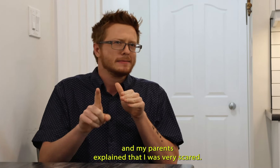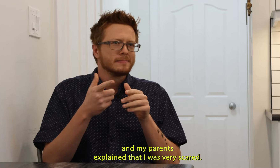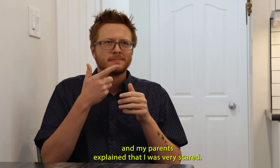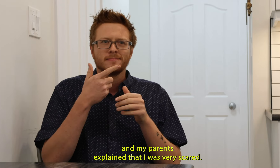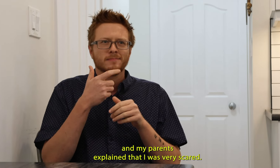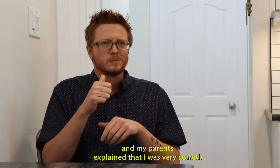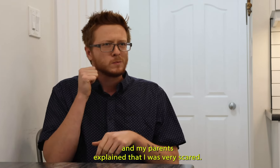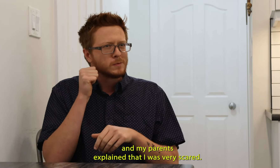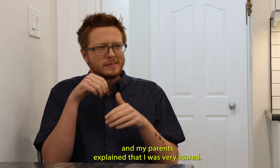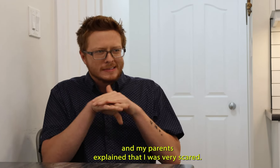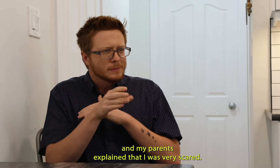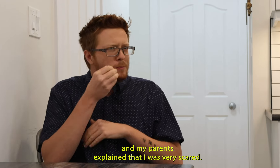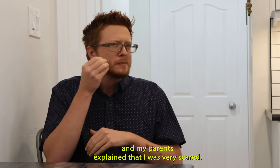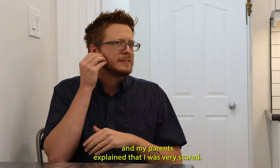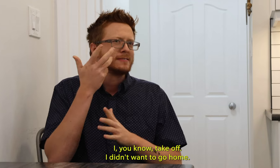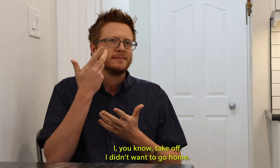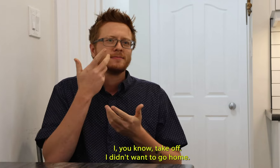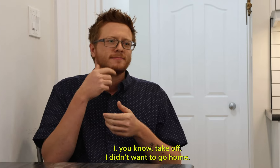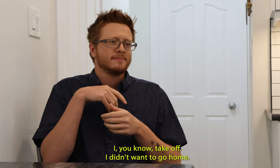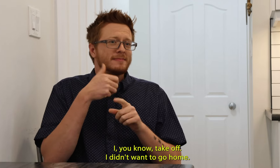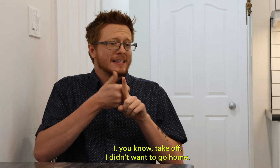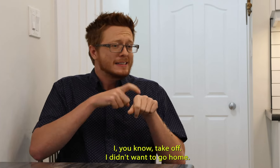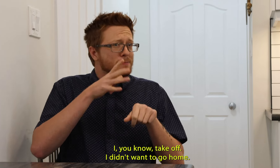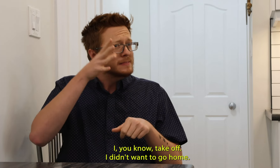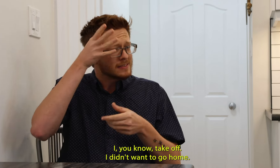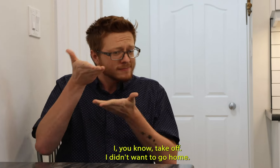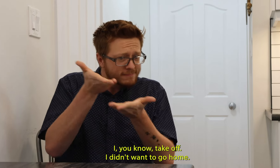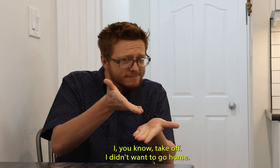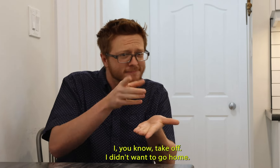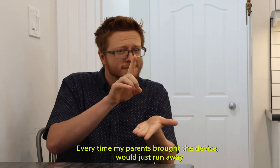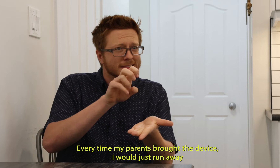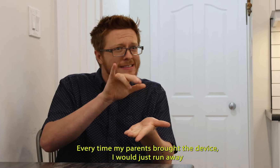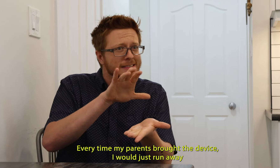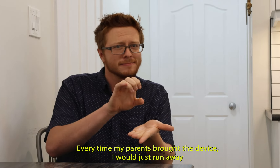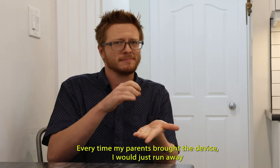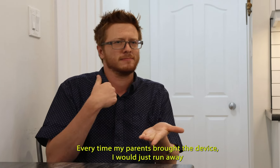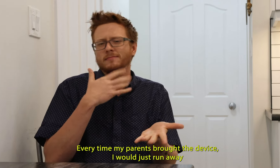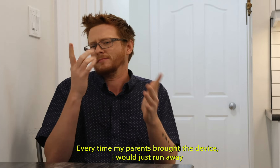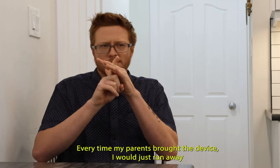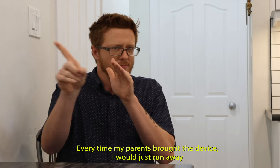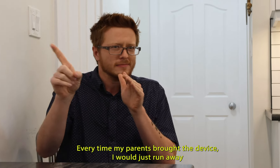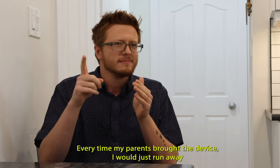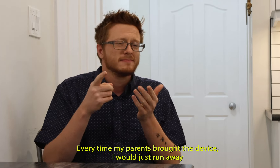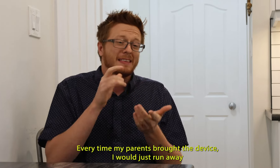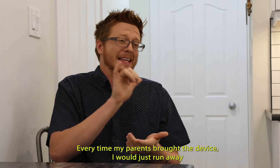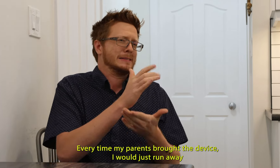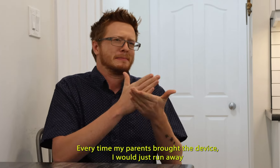that I was very scared. I, you know, take off, didn't want to go home. Every time my parents brought the device, I would just run away.